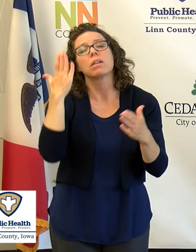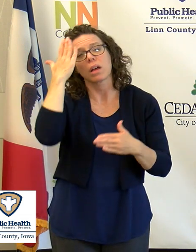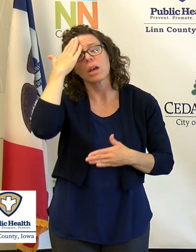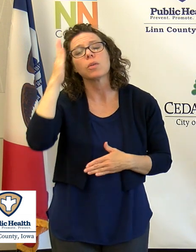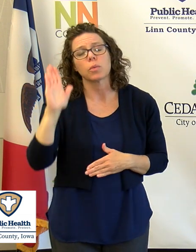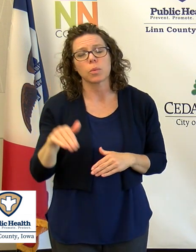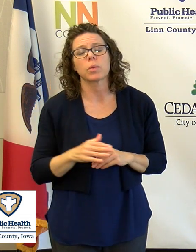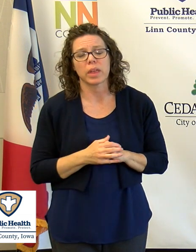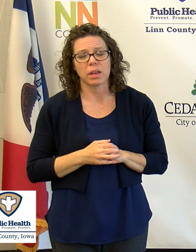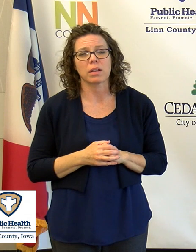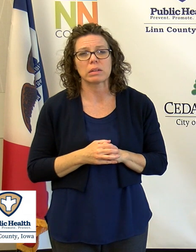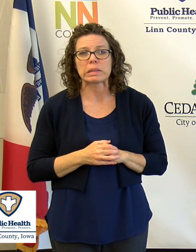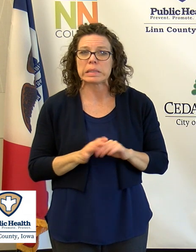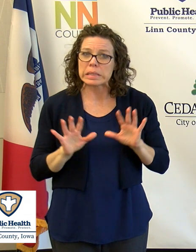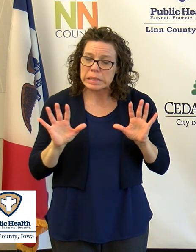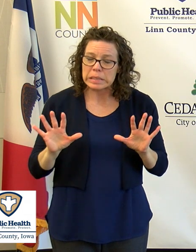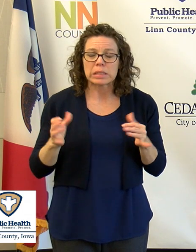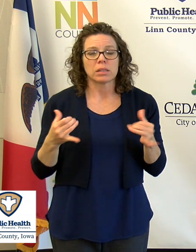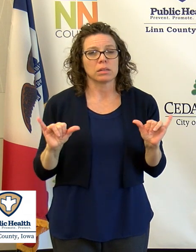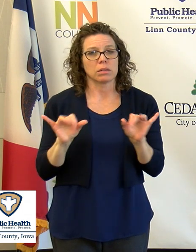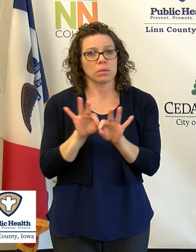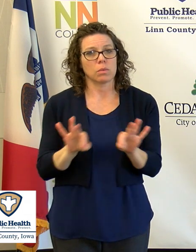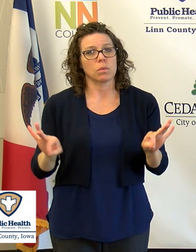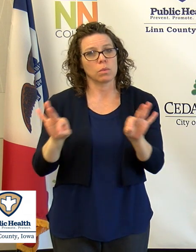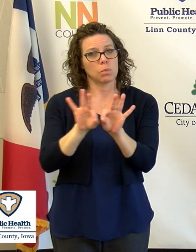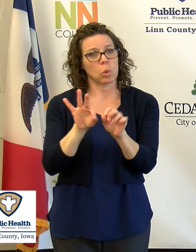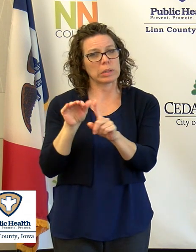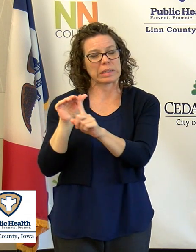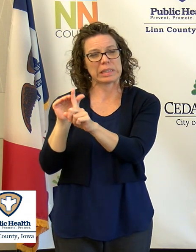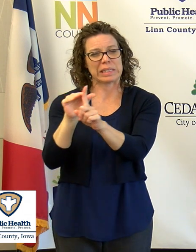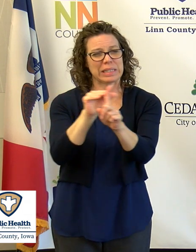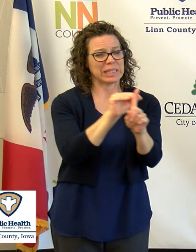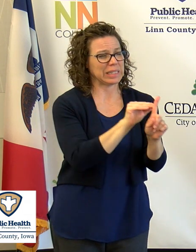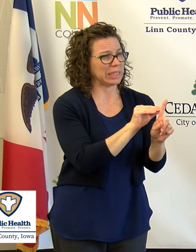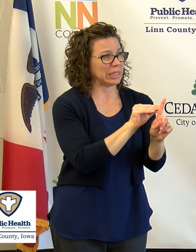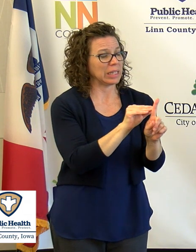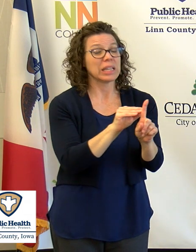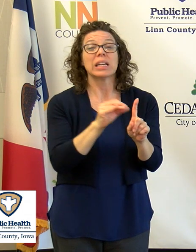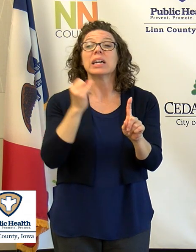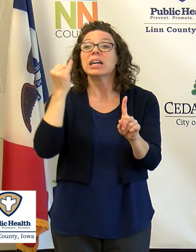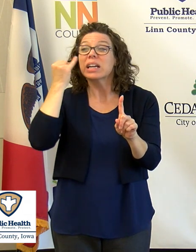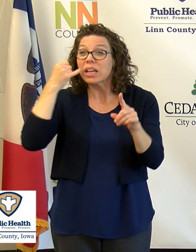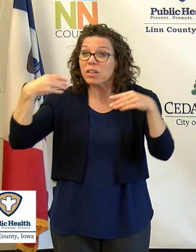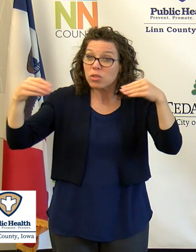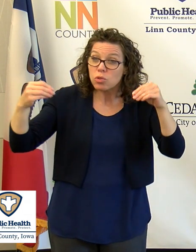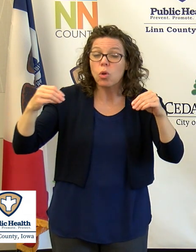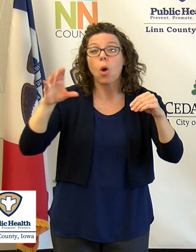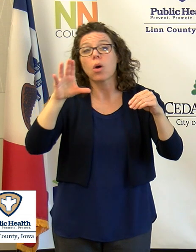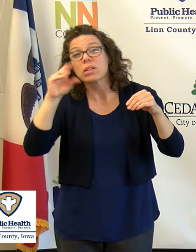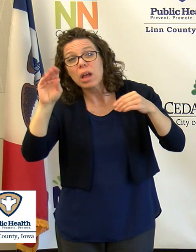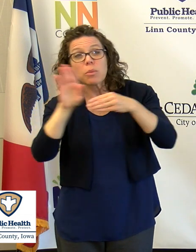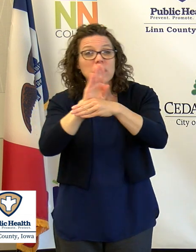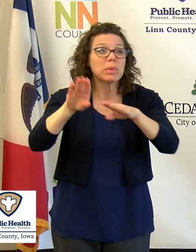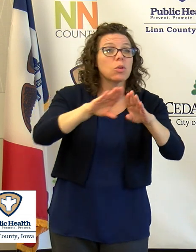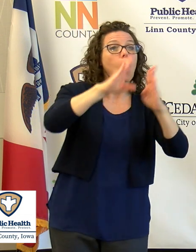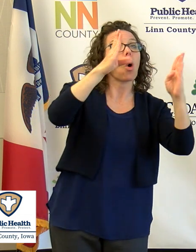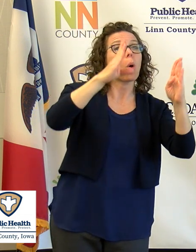However, it is important to remember that even as things reopen and the weather gets nice,